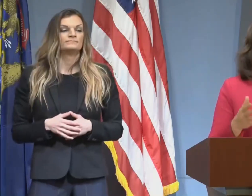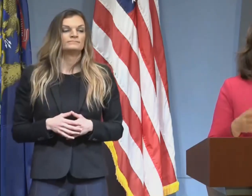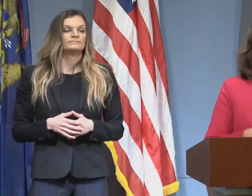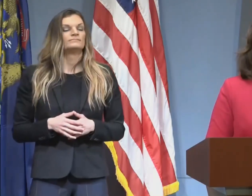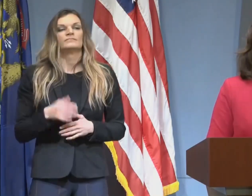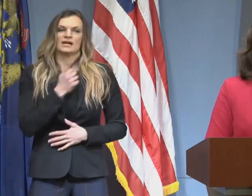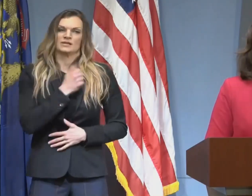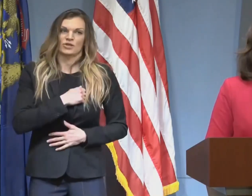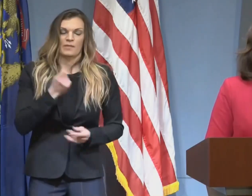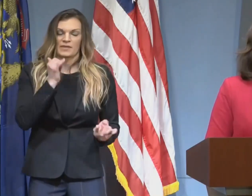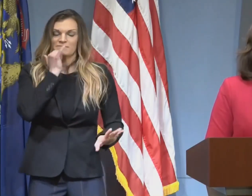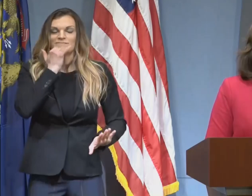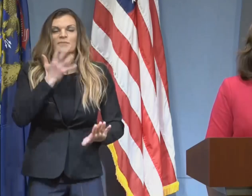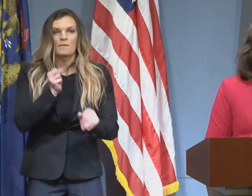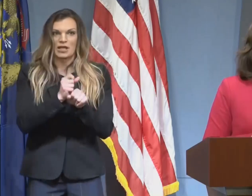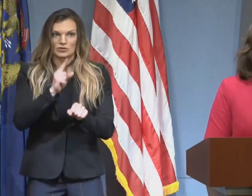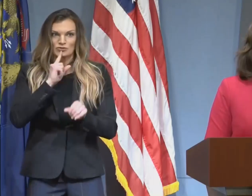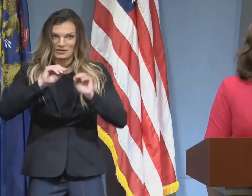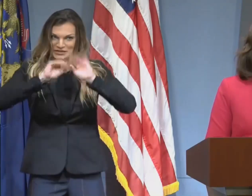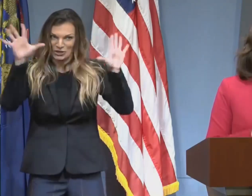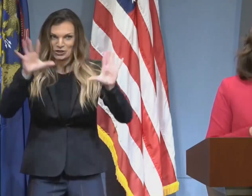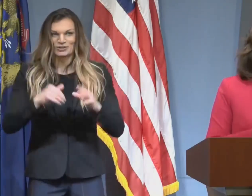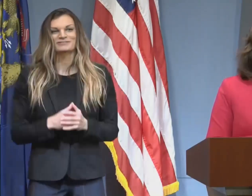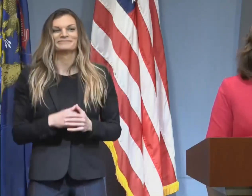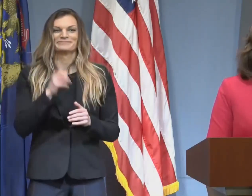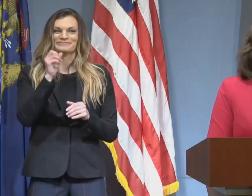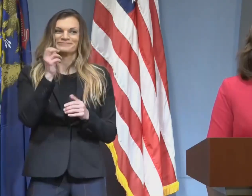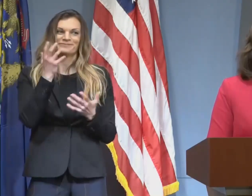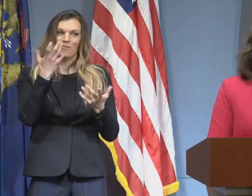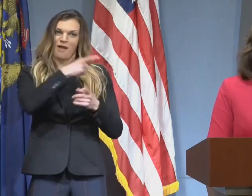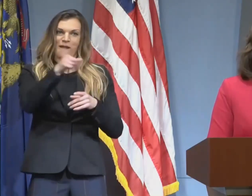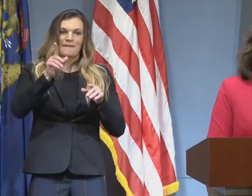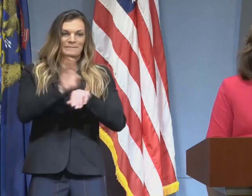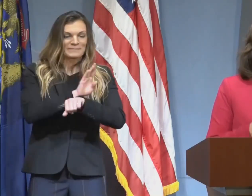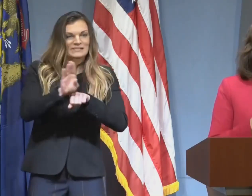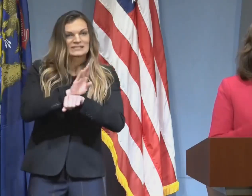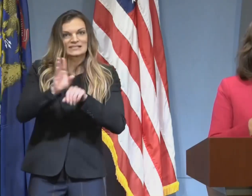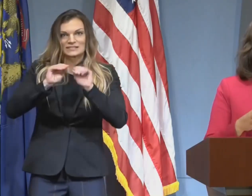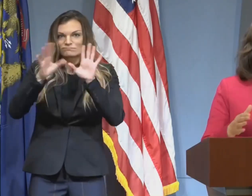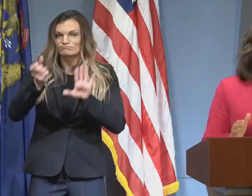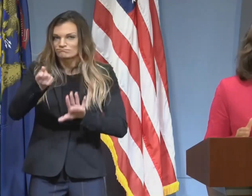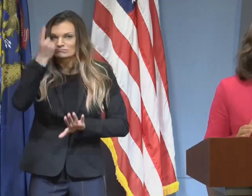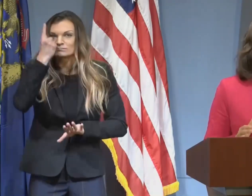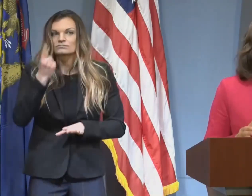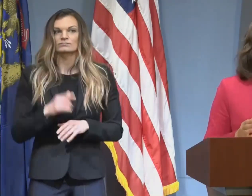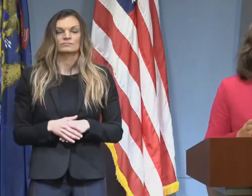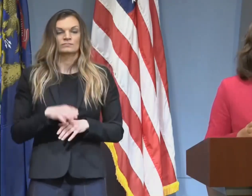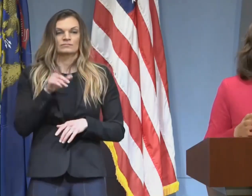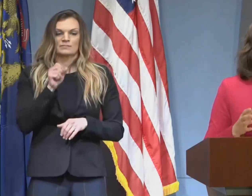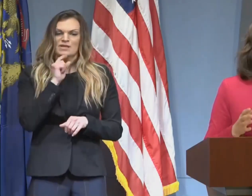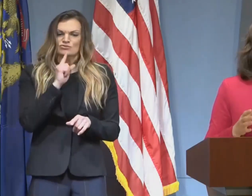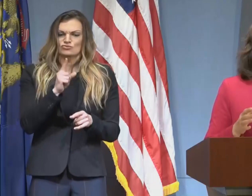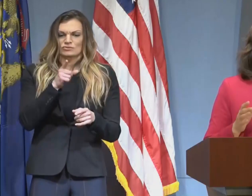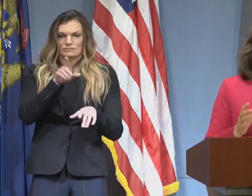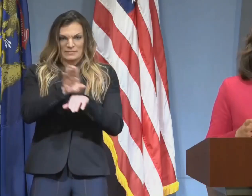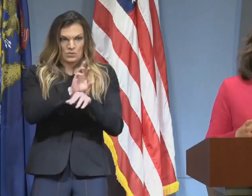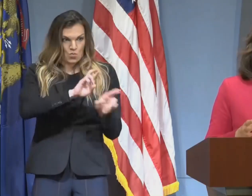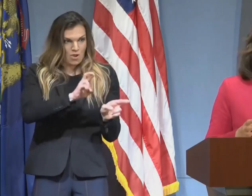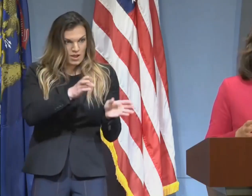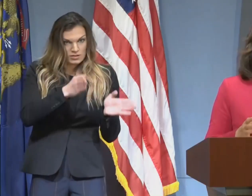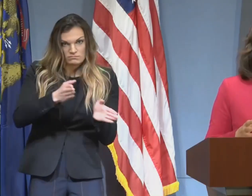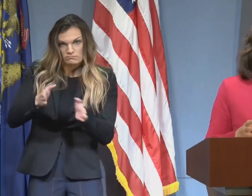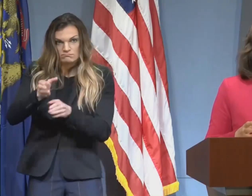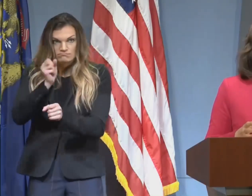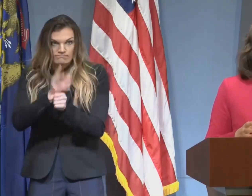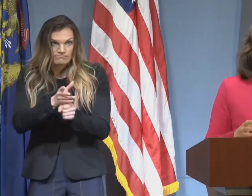that with you but also so that our employers, our businesses can take the time they need in order to ensure